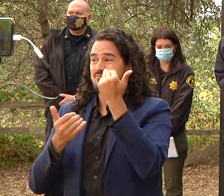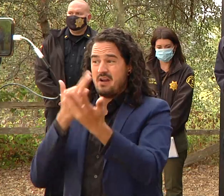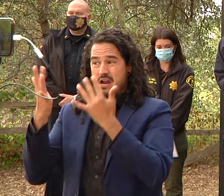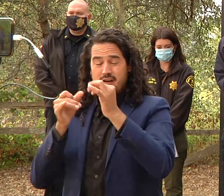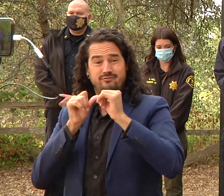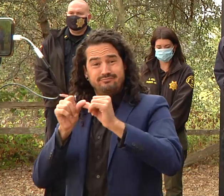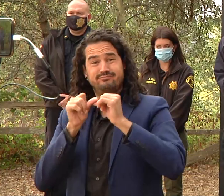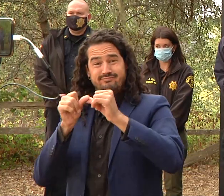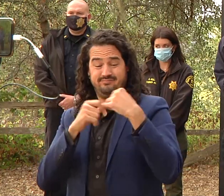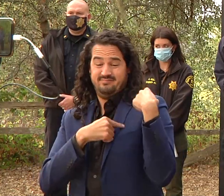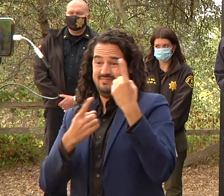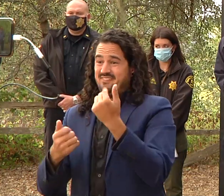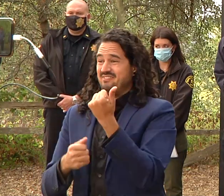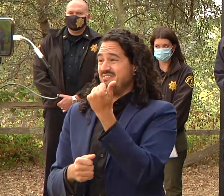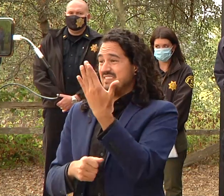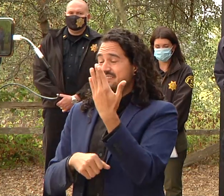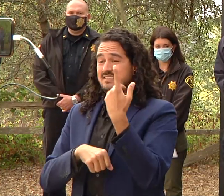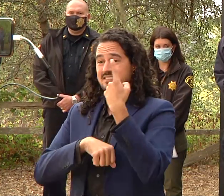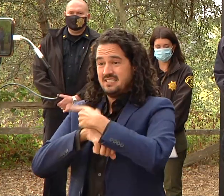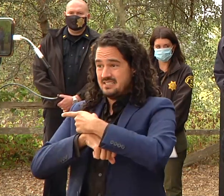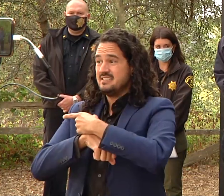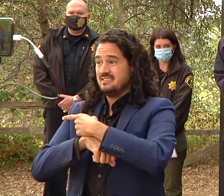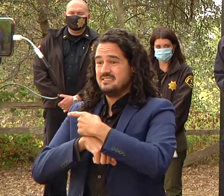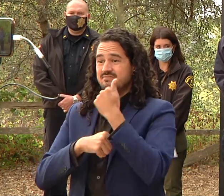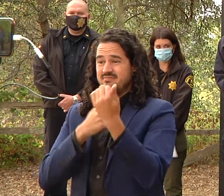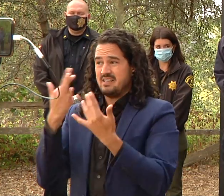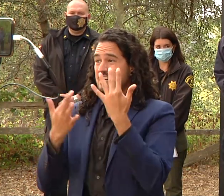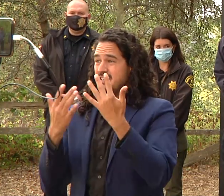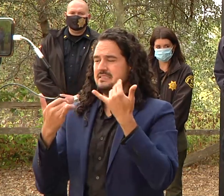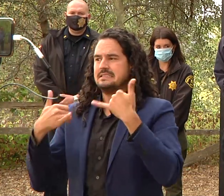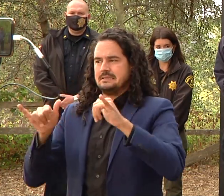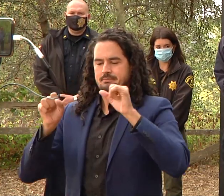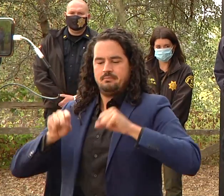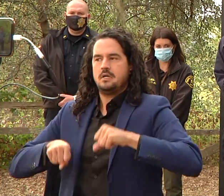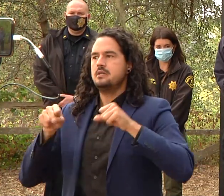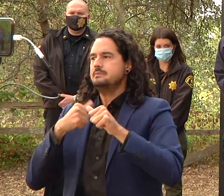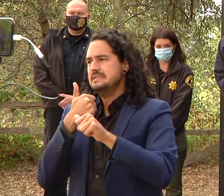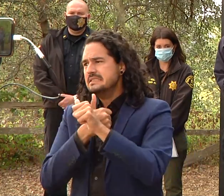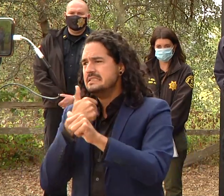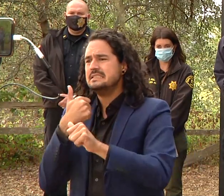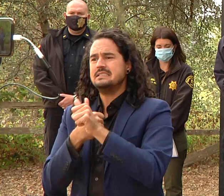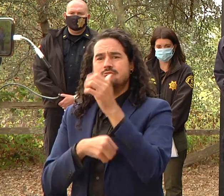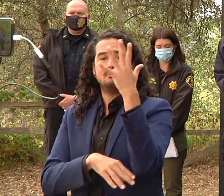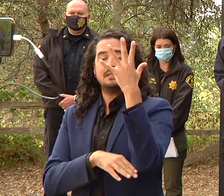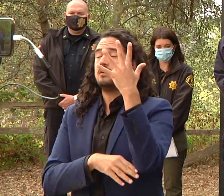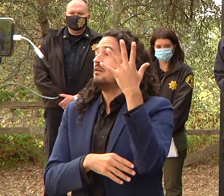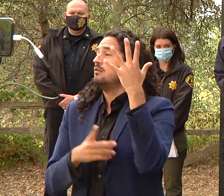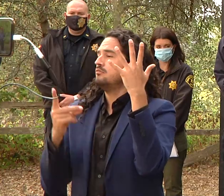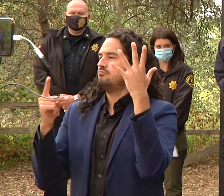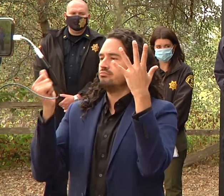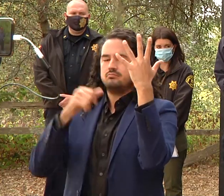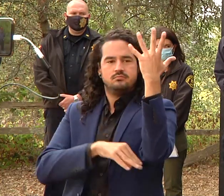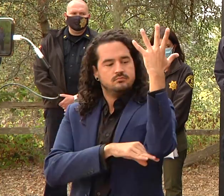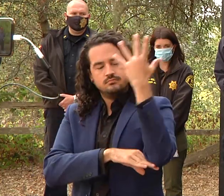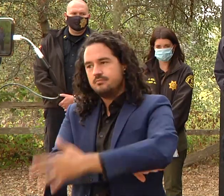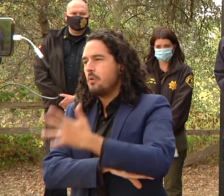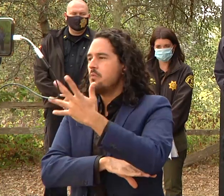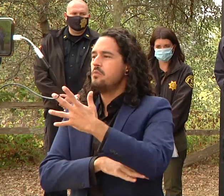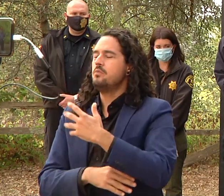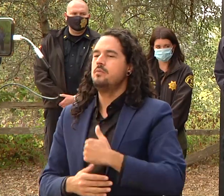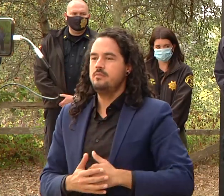impaction and are very dangerous and that could come down without any warning so be safe out there and we'll continue to work